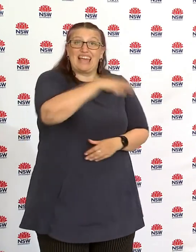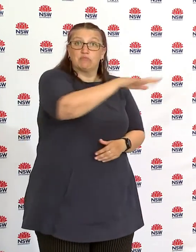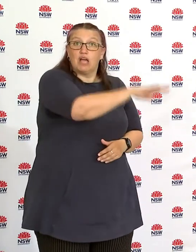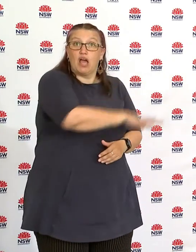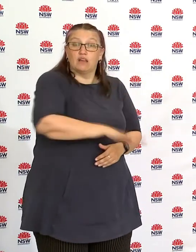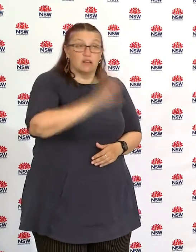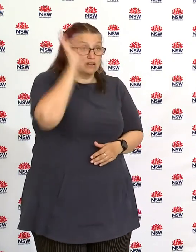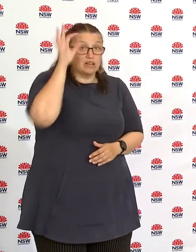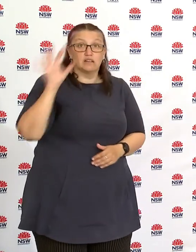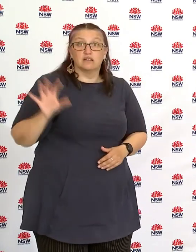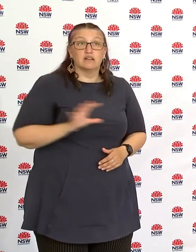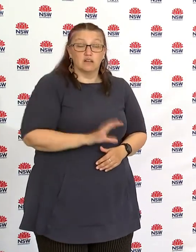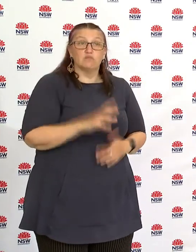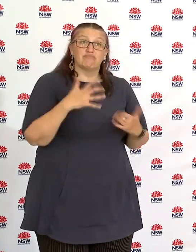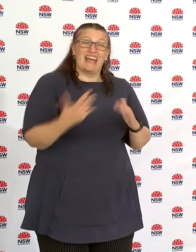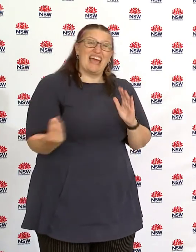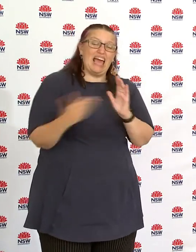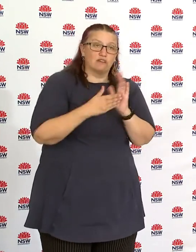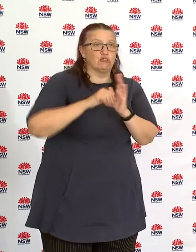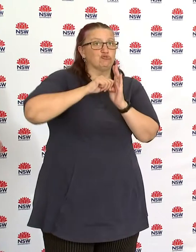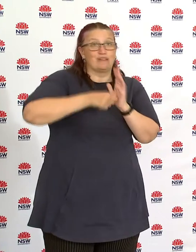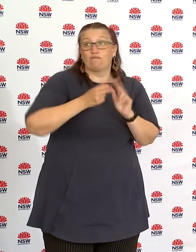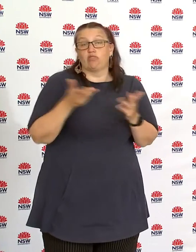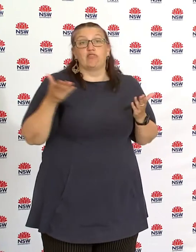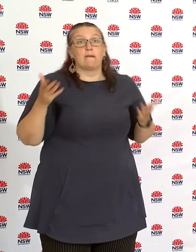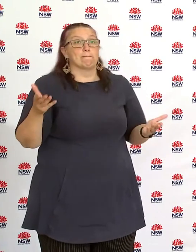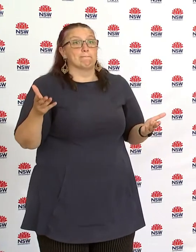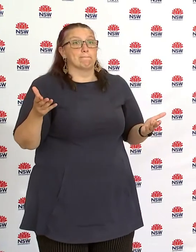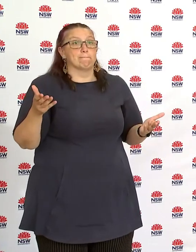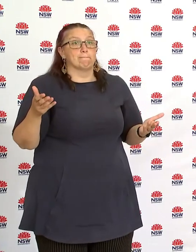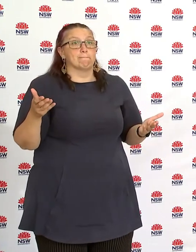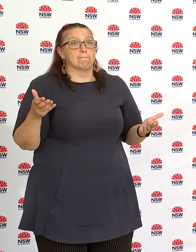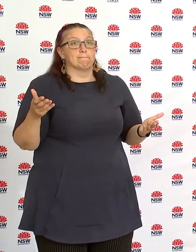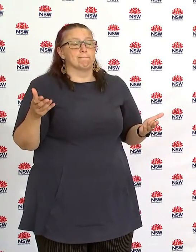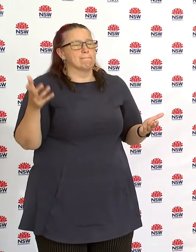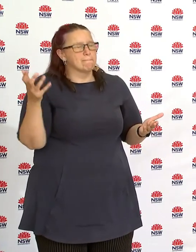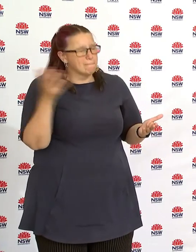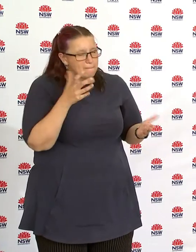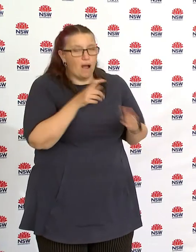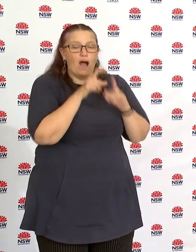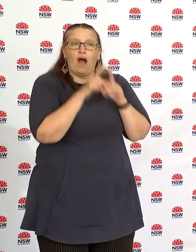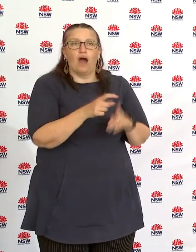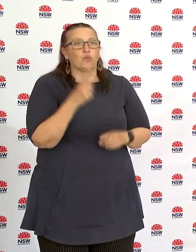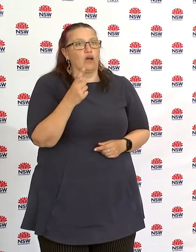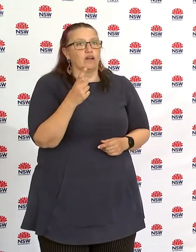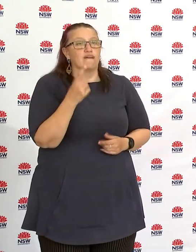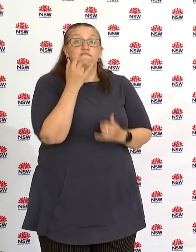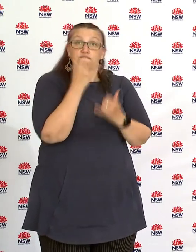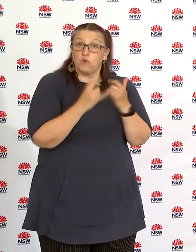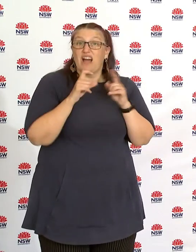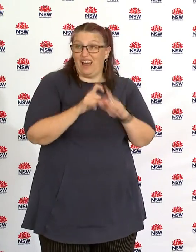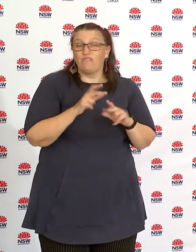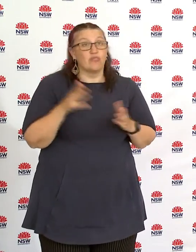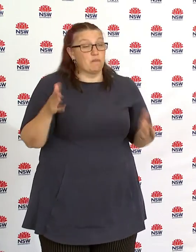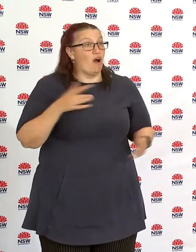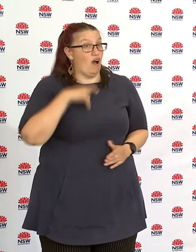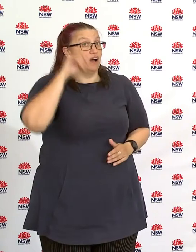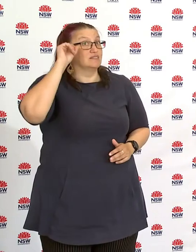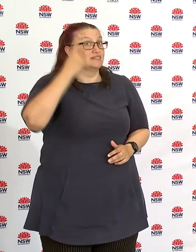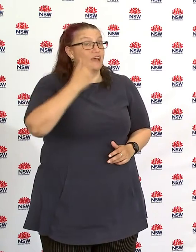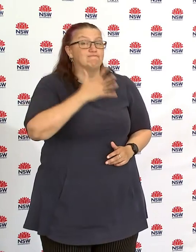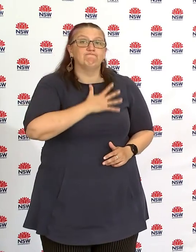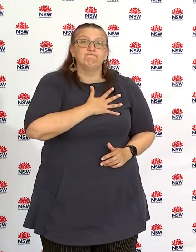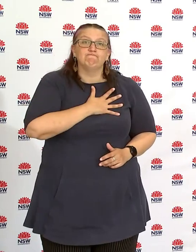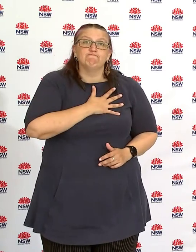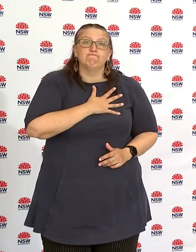that is a big call on our part but it's an important call and don't underestimate how harsh that is and i say i say to the